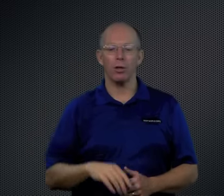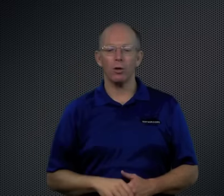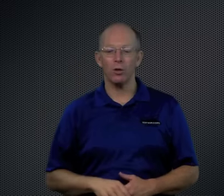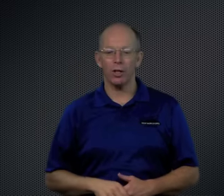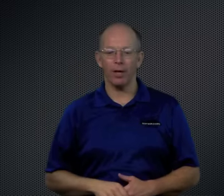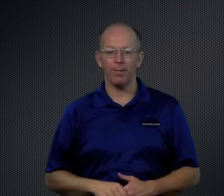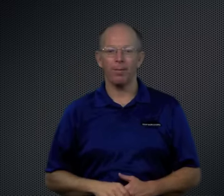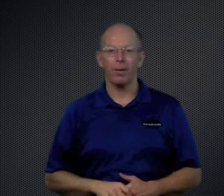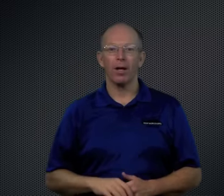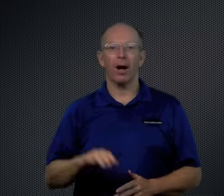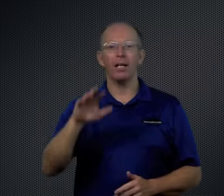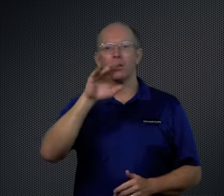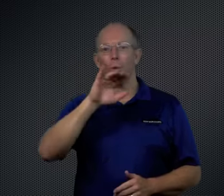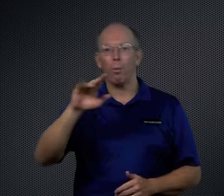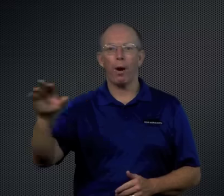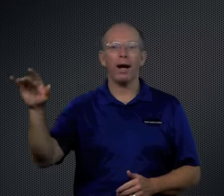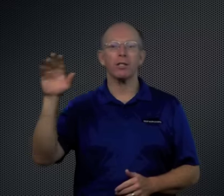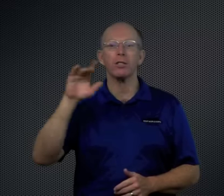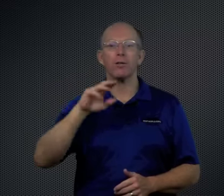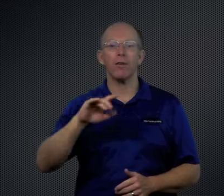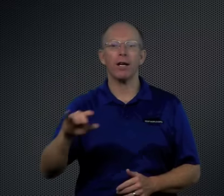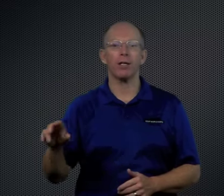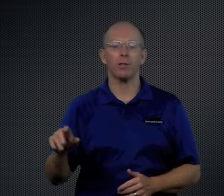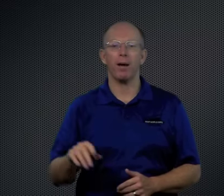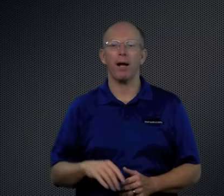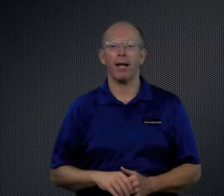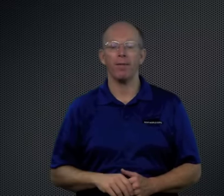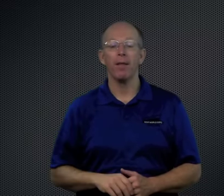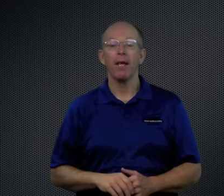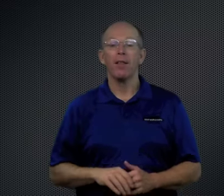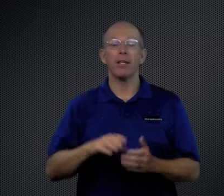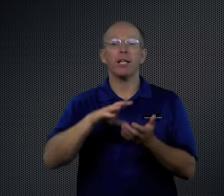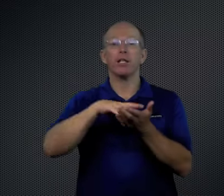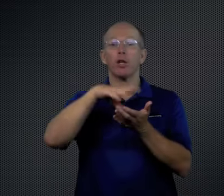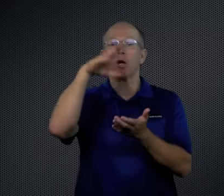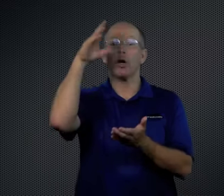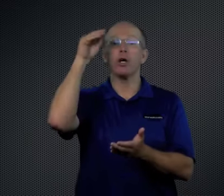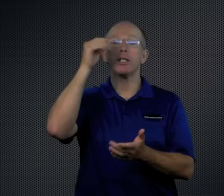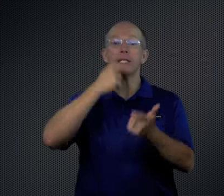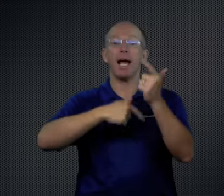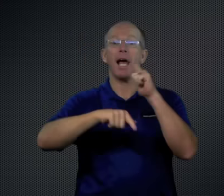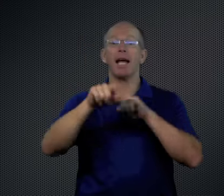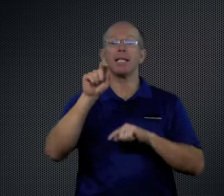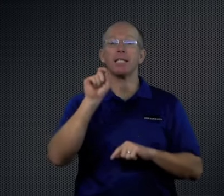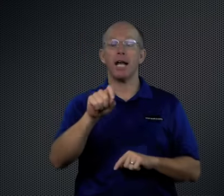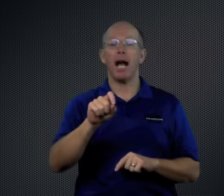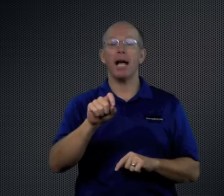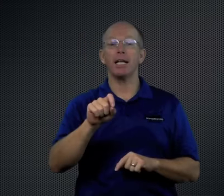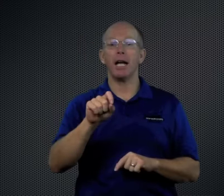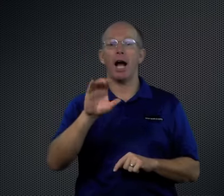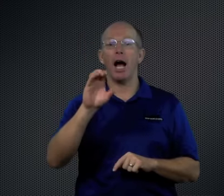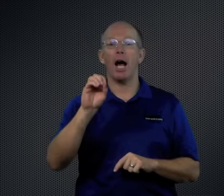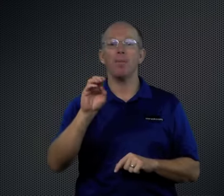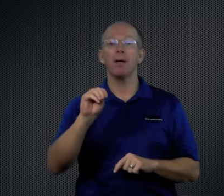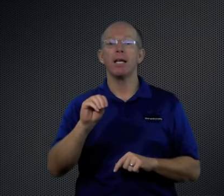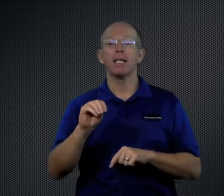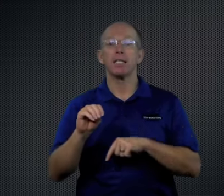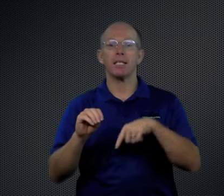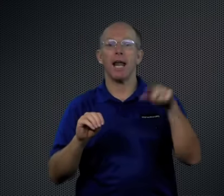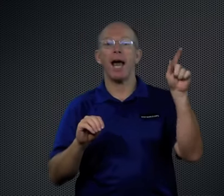Absolution. All right, so practice your fingerspelling. This is learnsigns.com slash